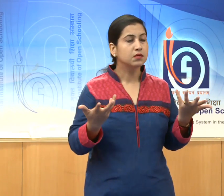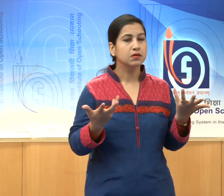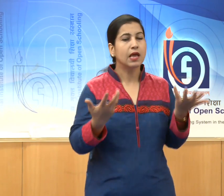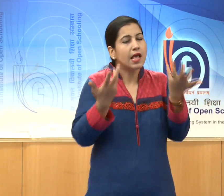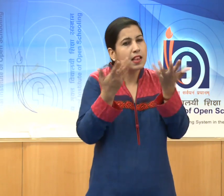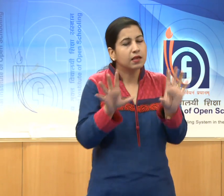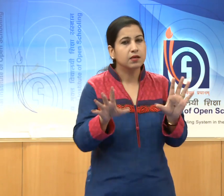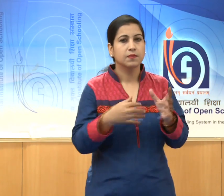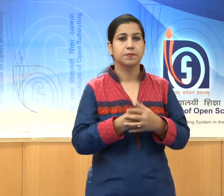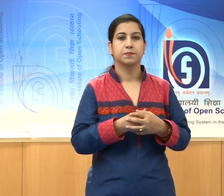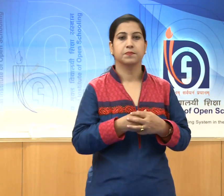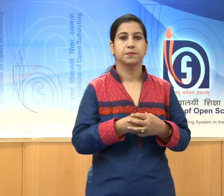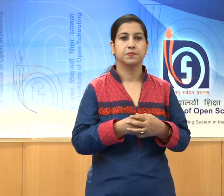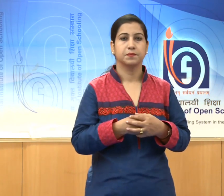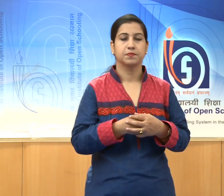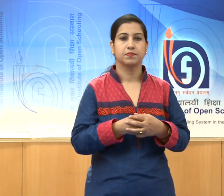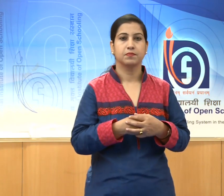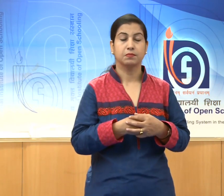loudness.